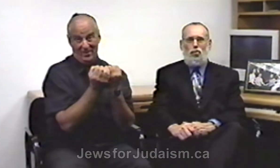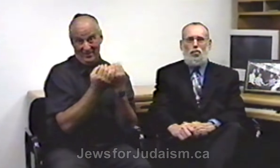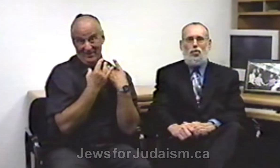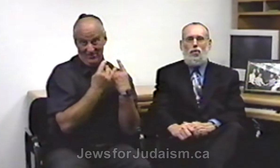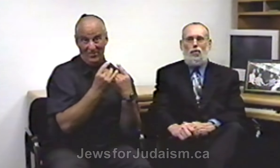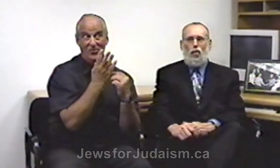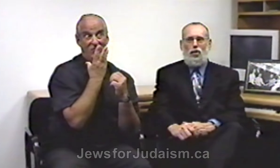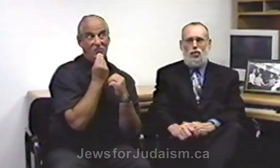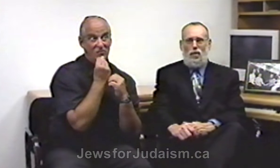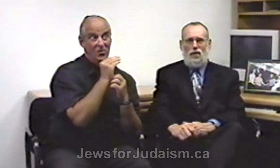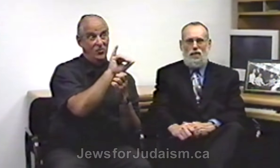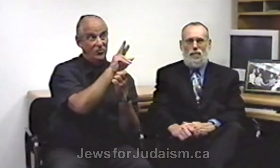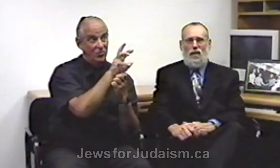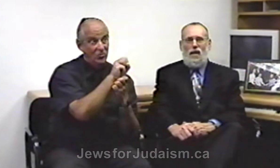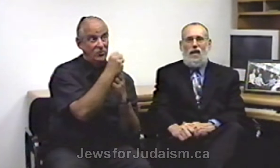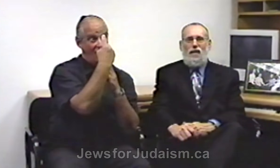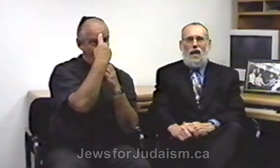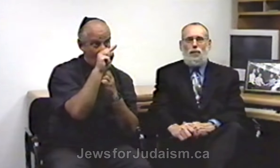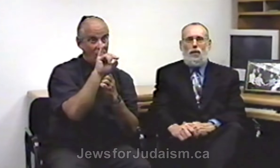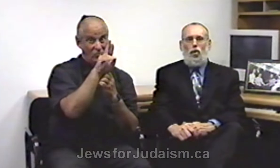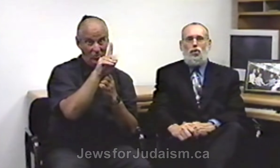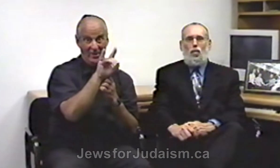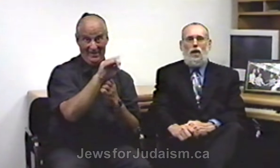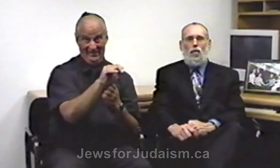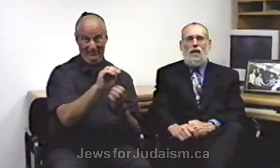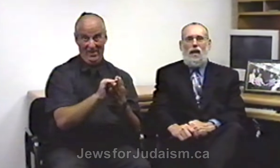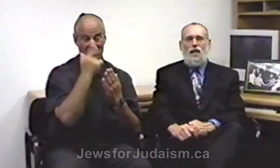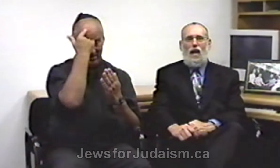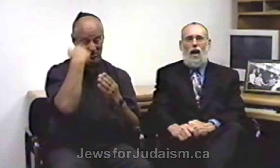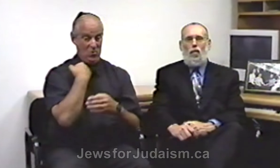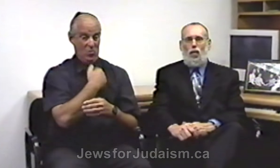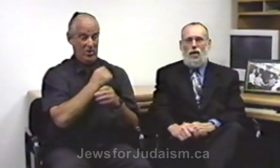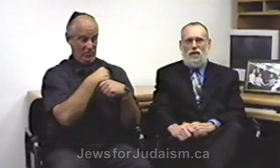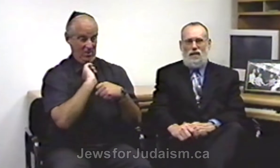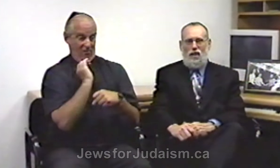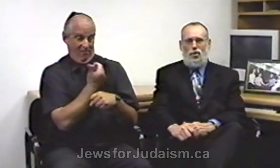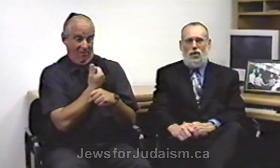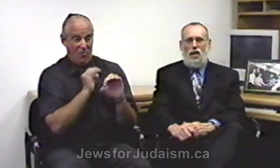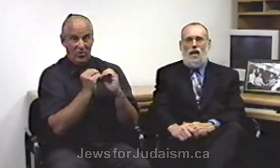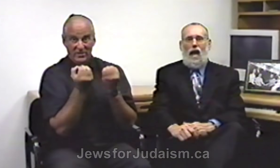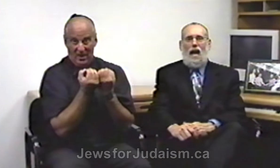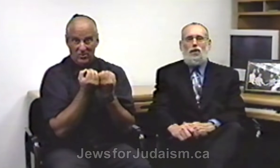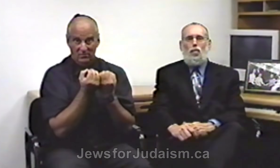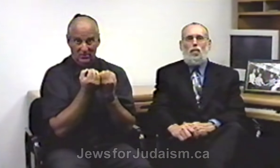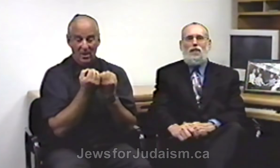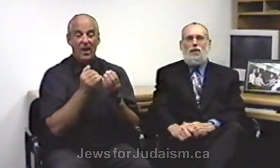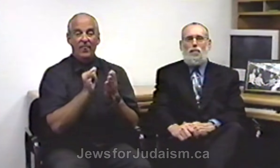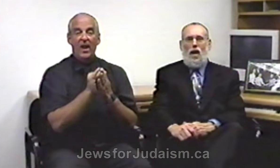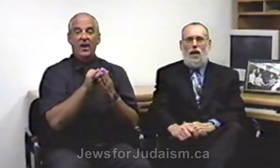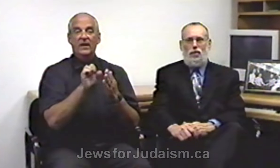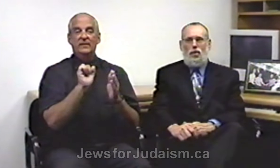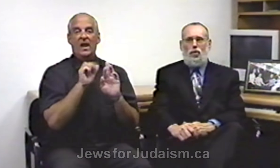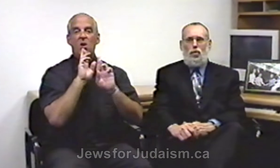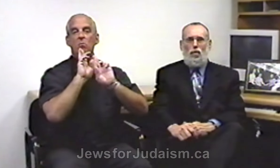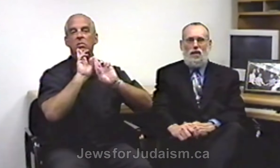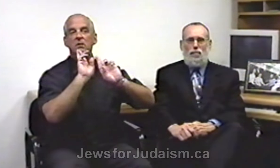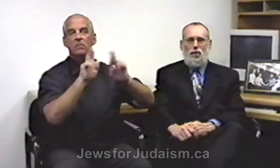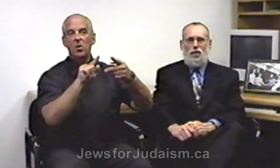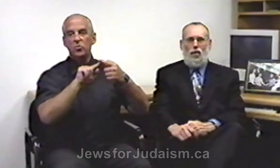Jews for Judaism. That's because we created our organization as a response to this missionary